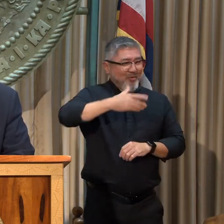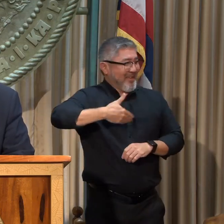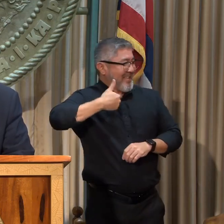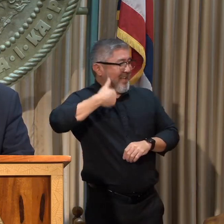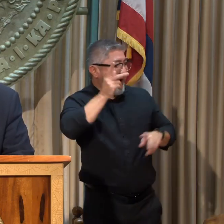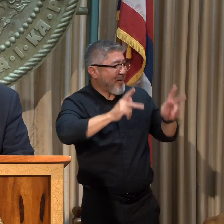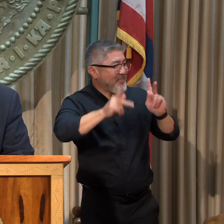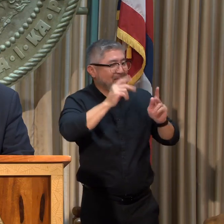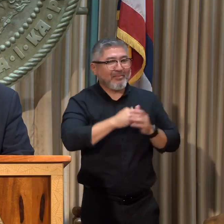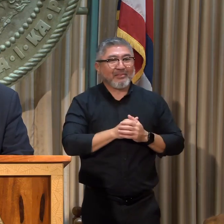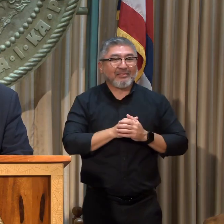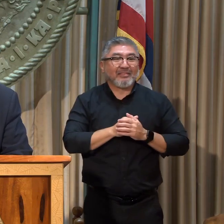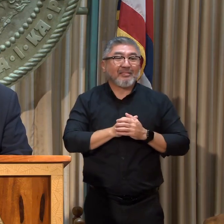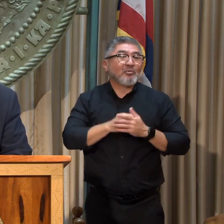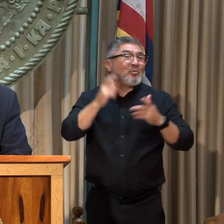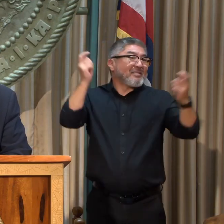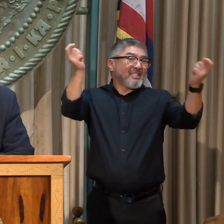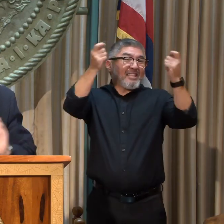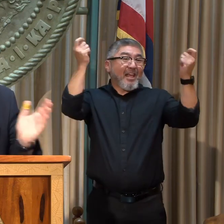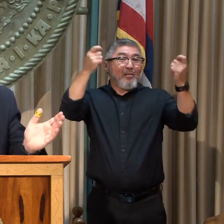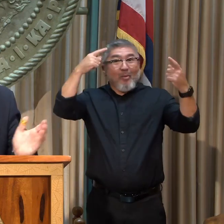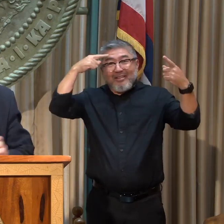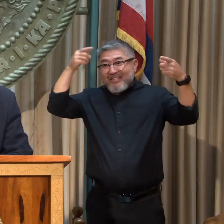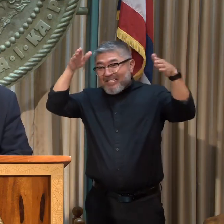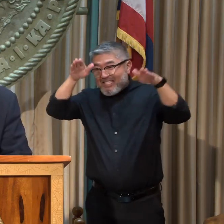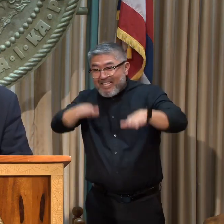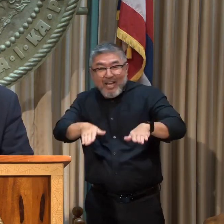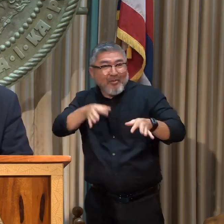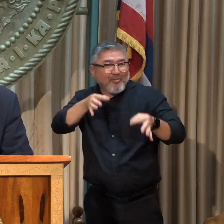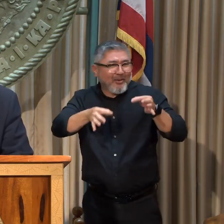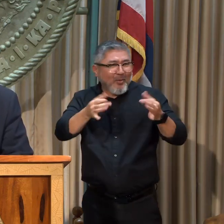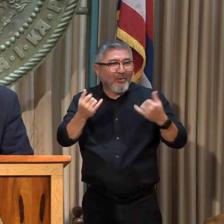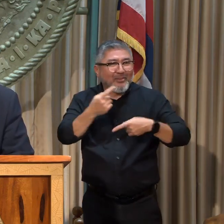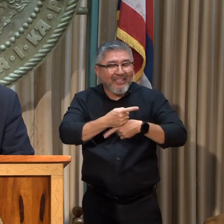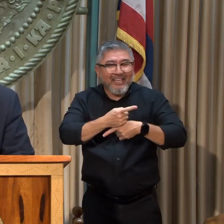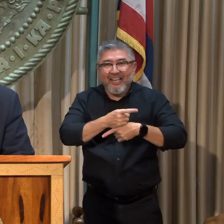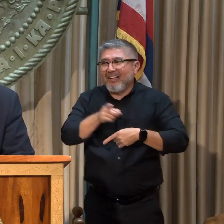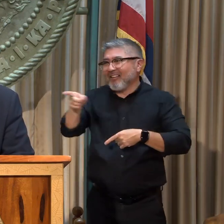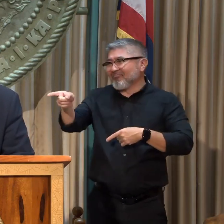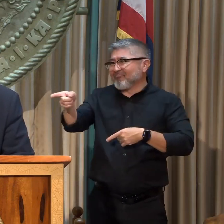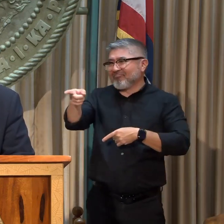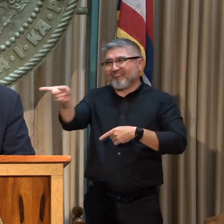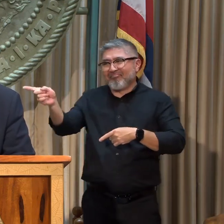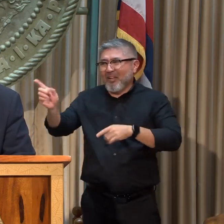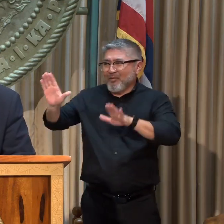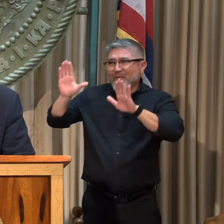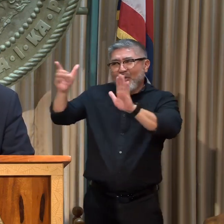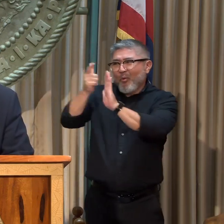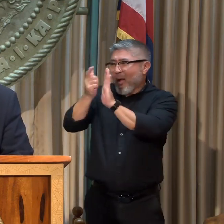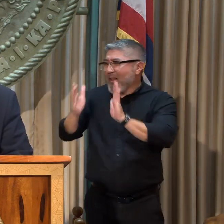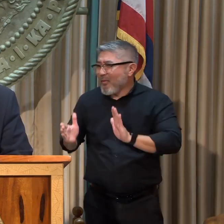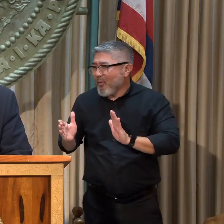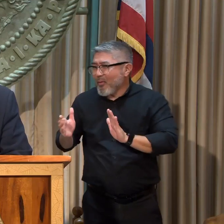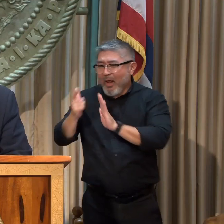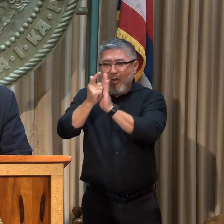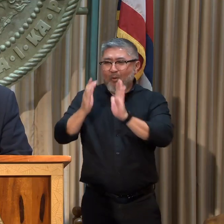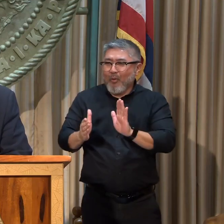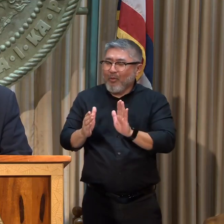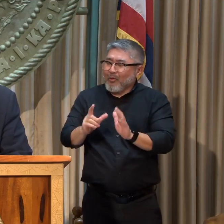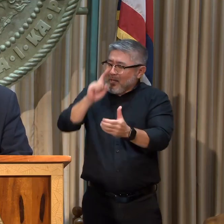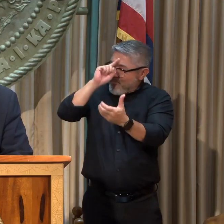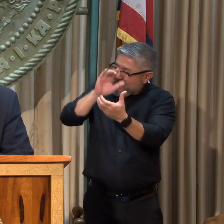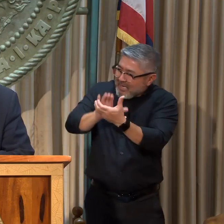celebrating the settlement today. You had great lawyers. You have actually people who believe in what you're fighting for.